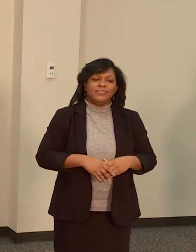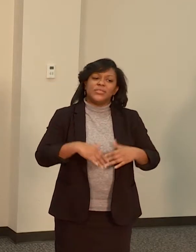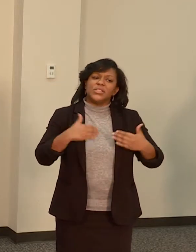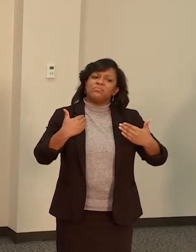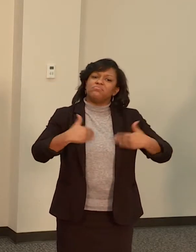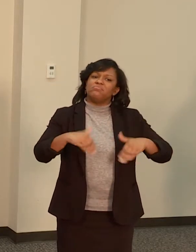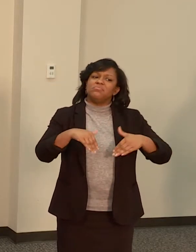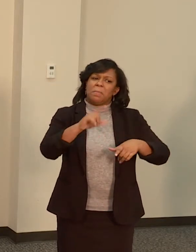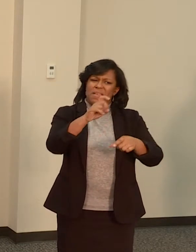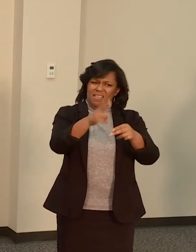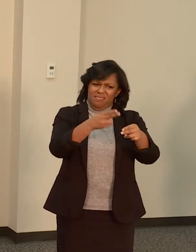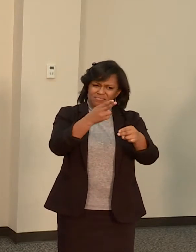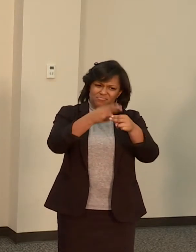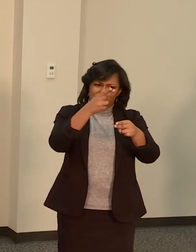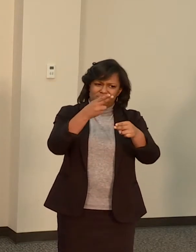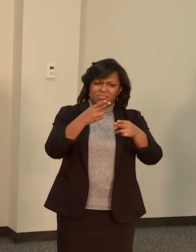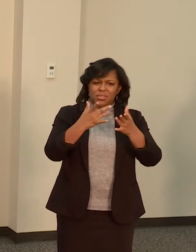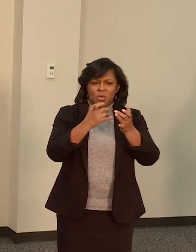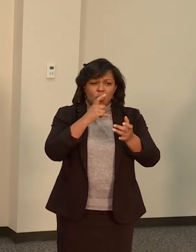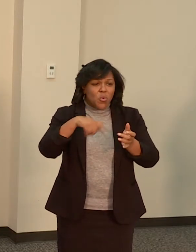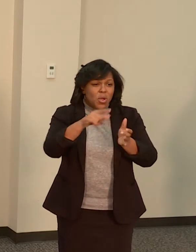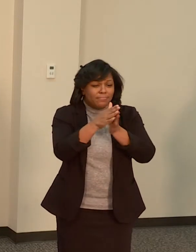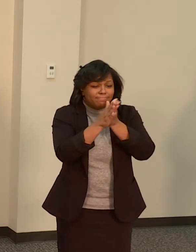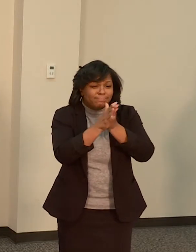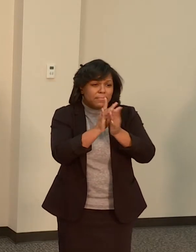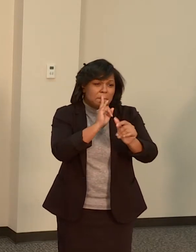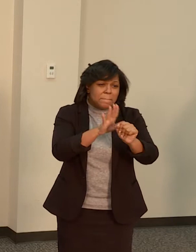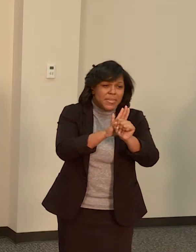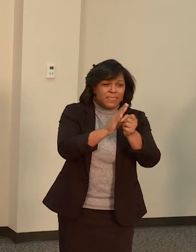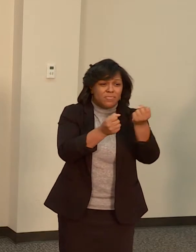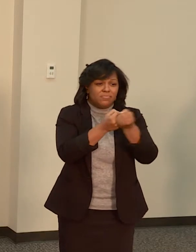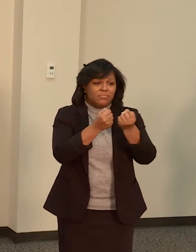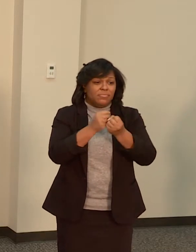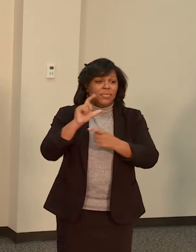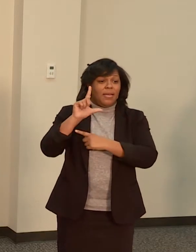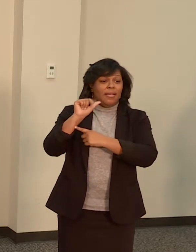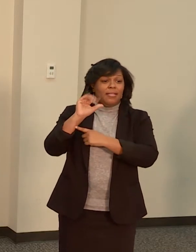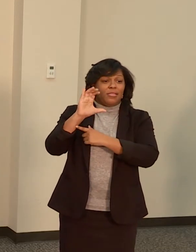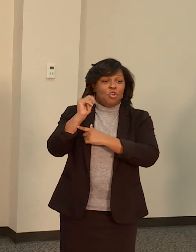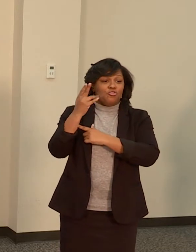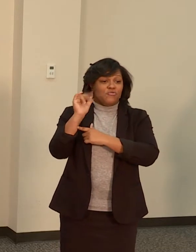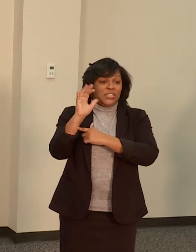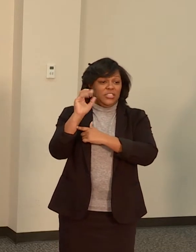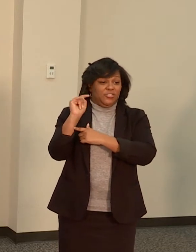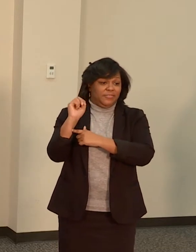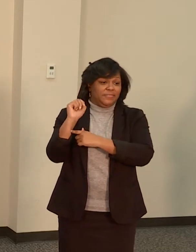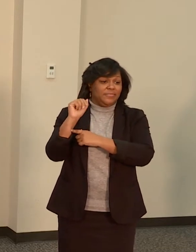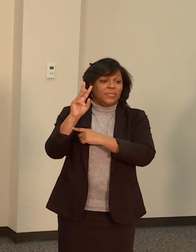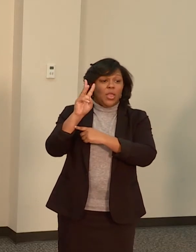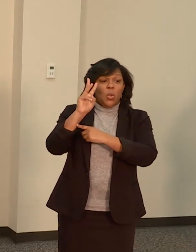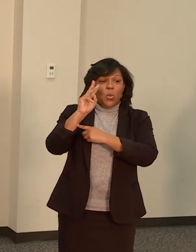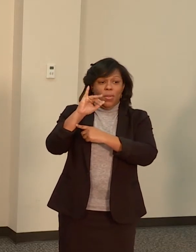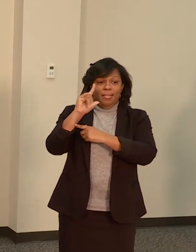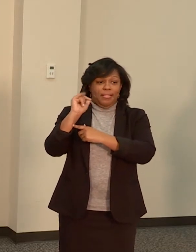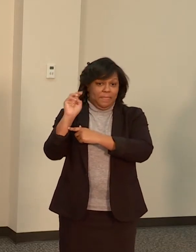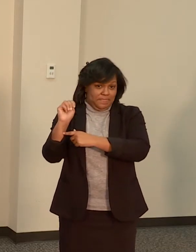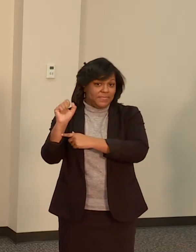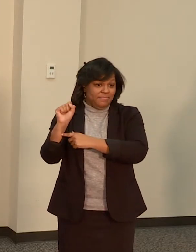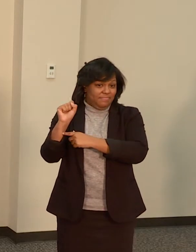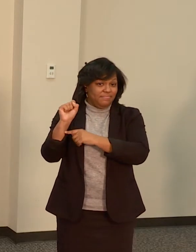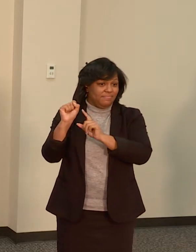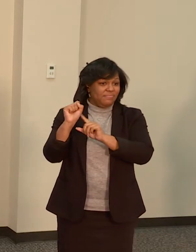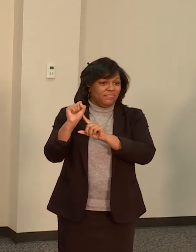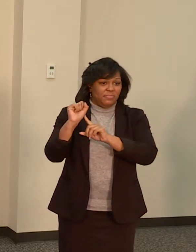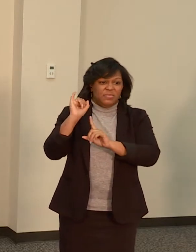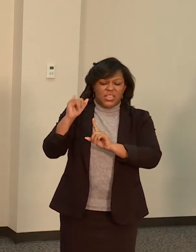and the commitment from Lucretia Williams. Lucretia and her team at MPHA have been rising to this challenge